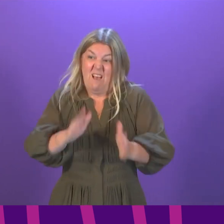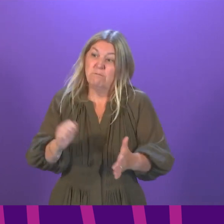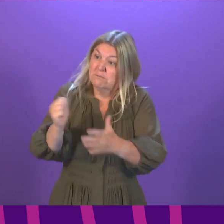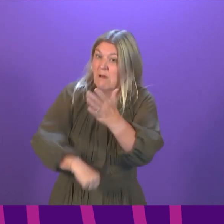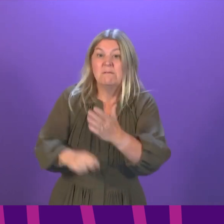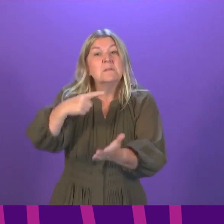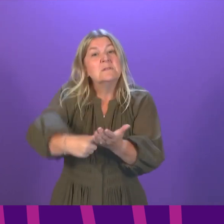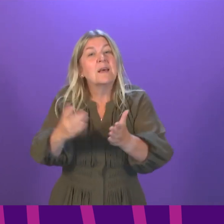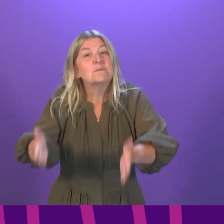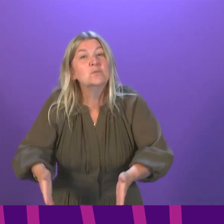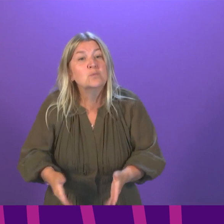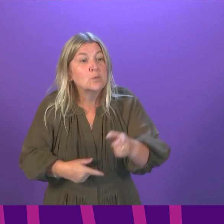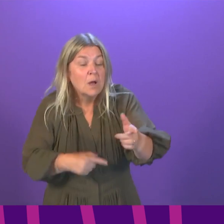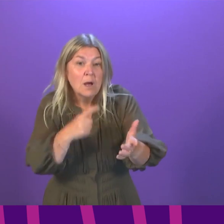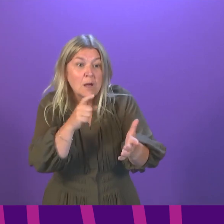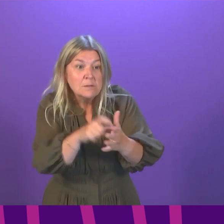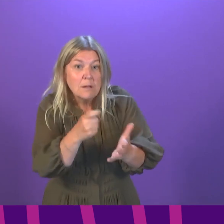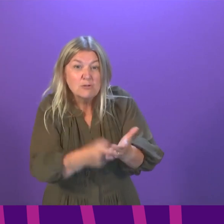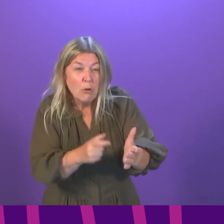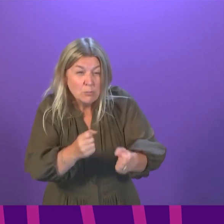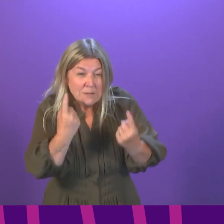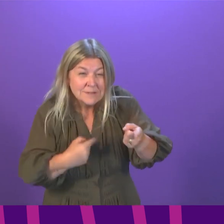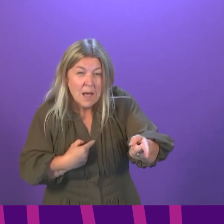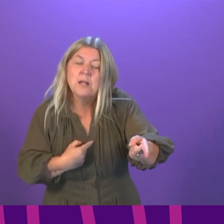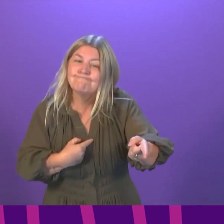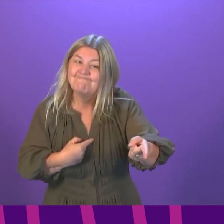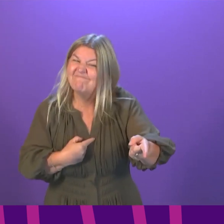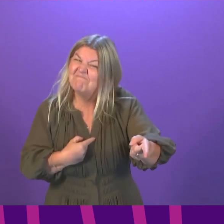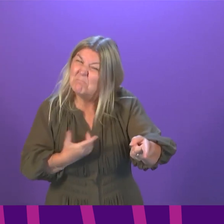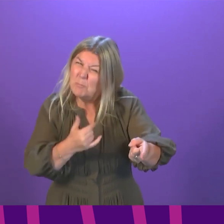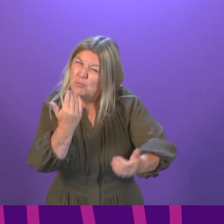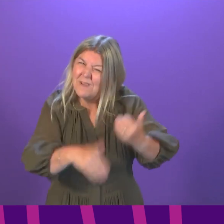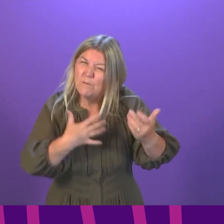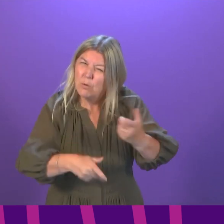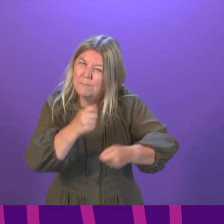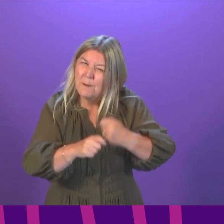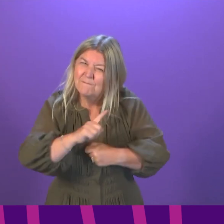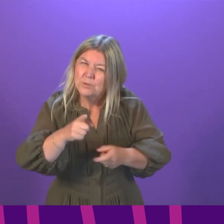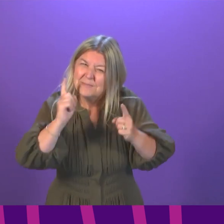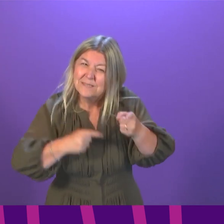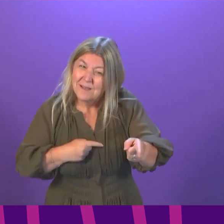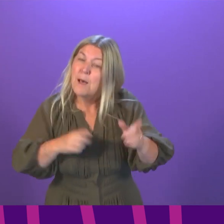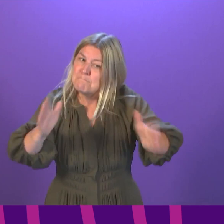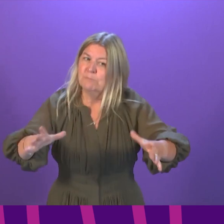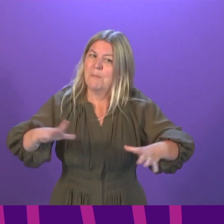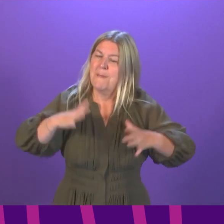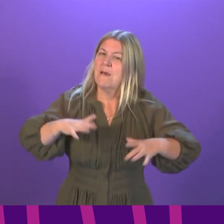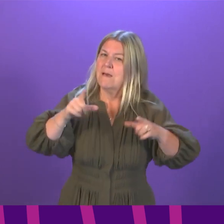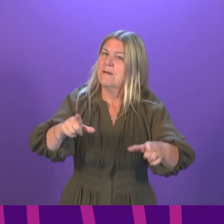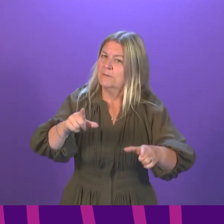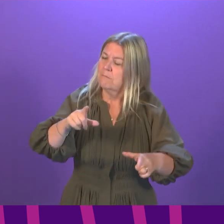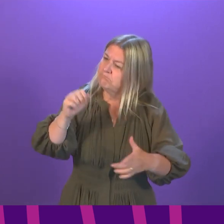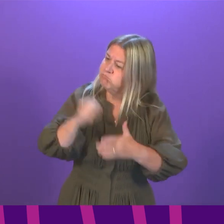then perhaps this is not a position that he should ever want to be in, because you have to be prepared to take those decisions,